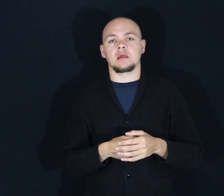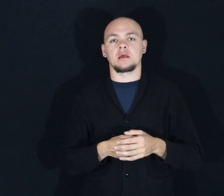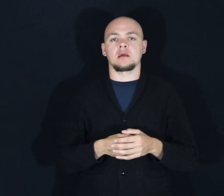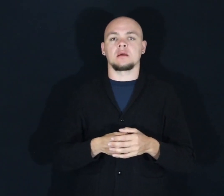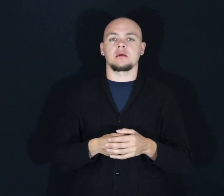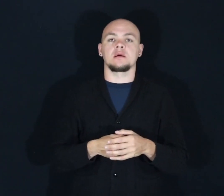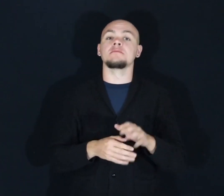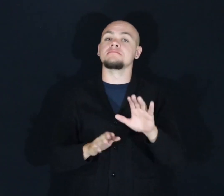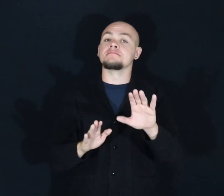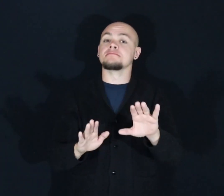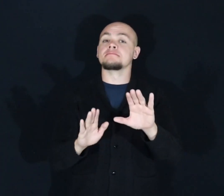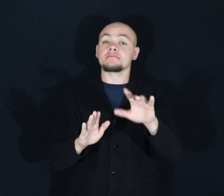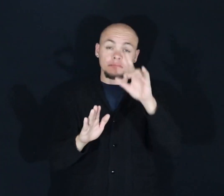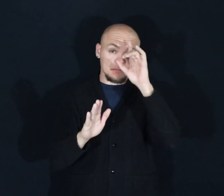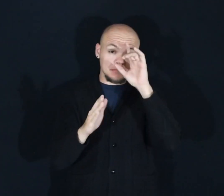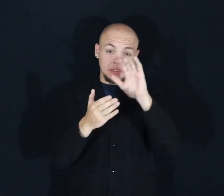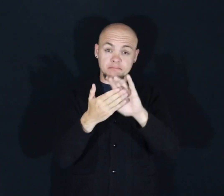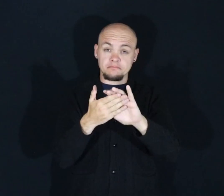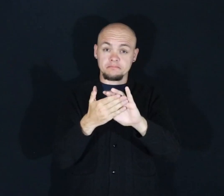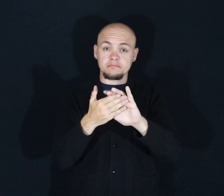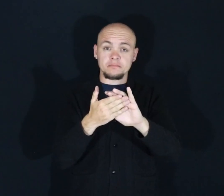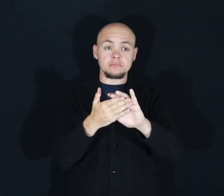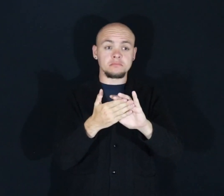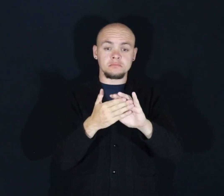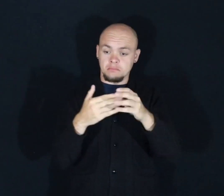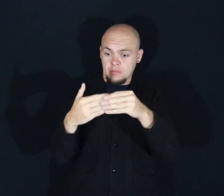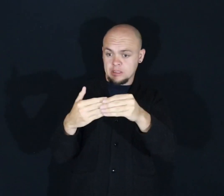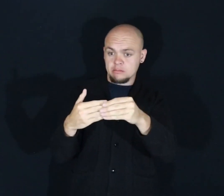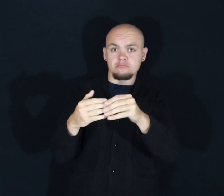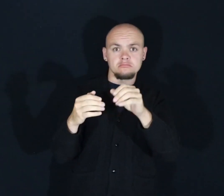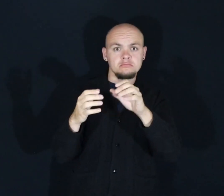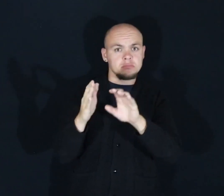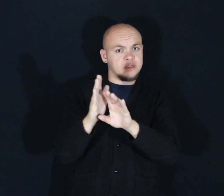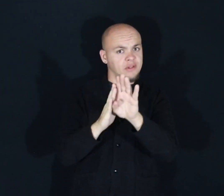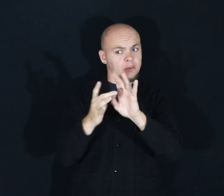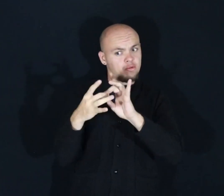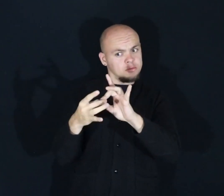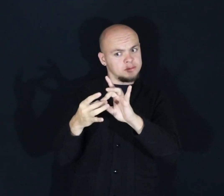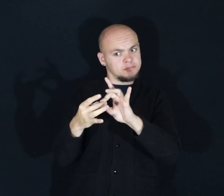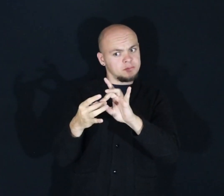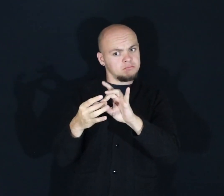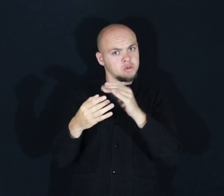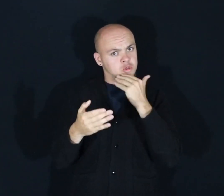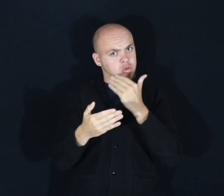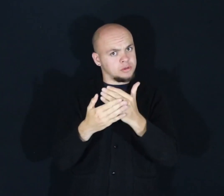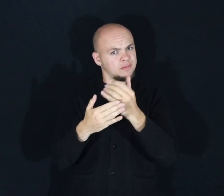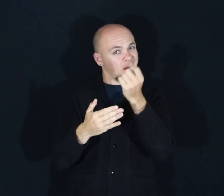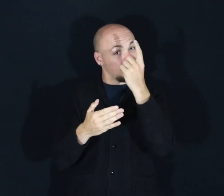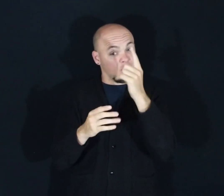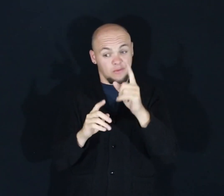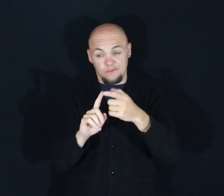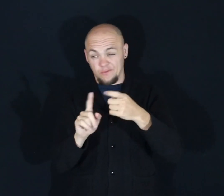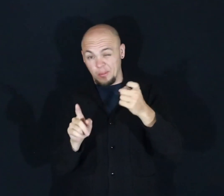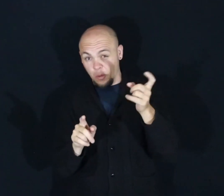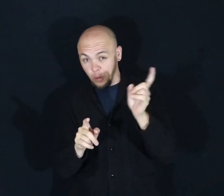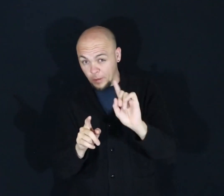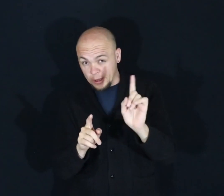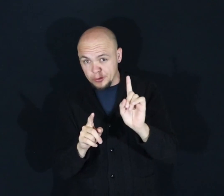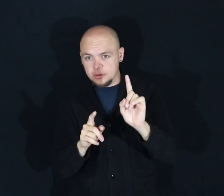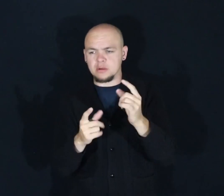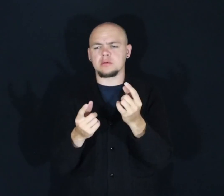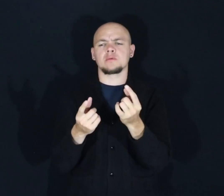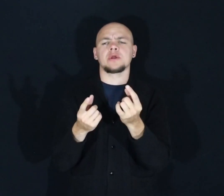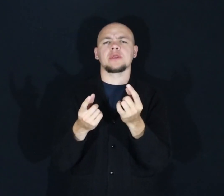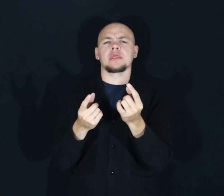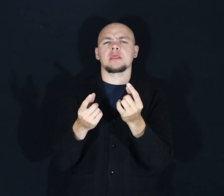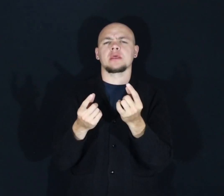that we can develop a harmonious relationship with plastics. But that means understanding where they come from and what they do